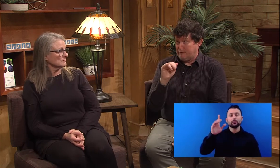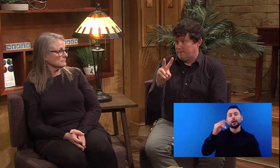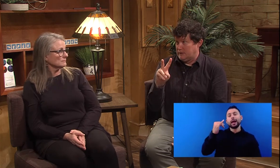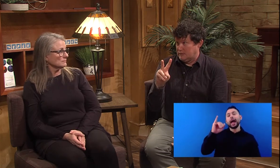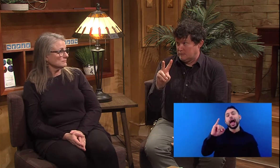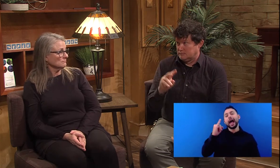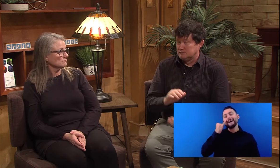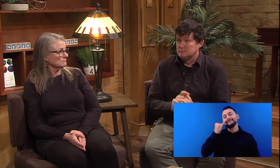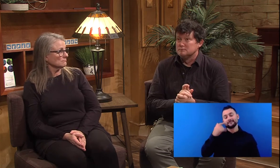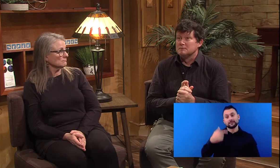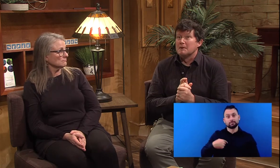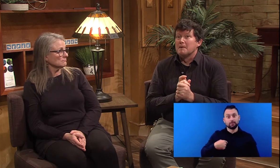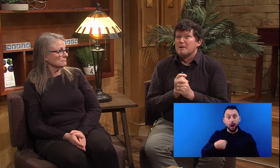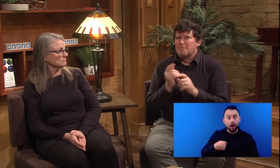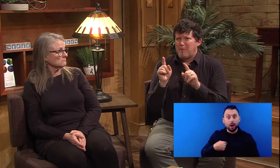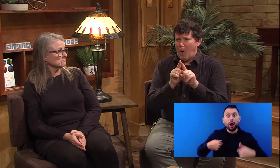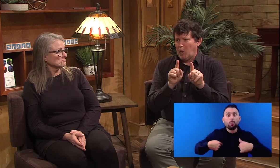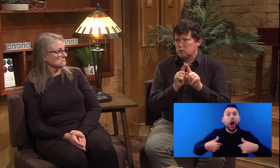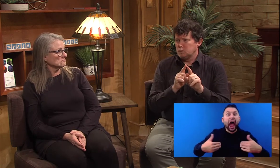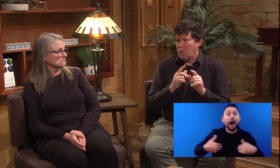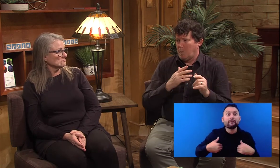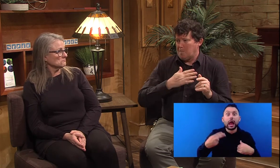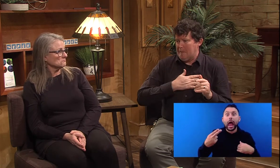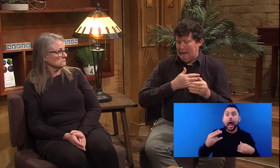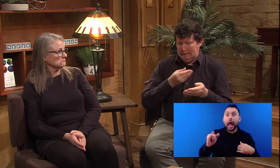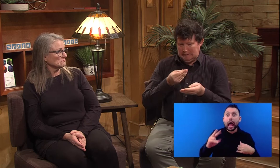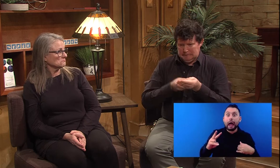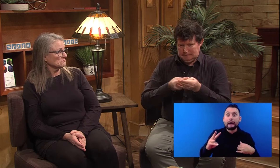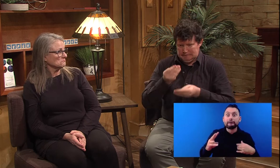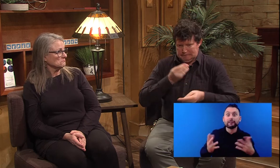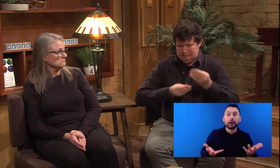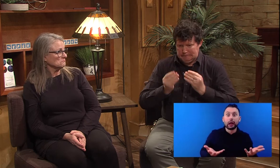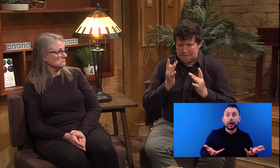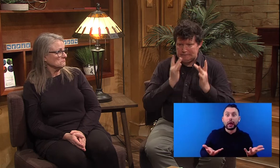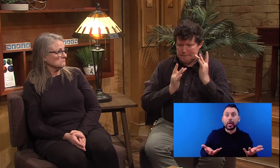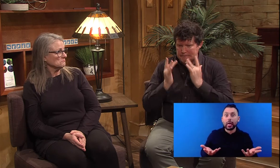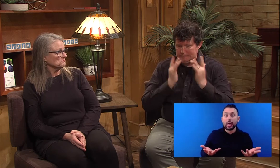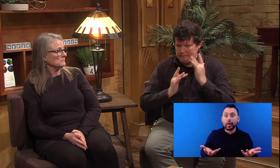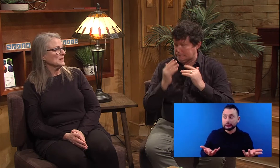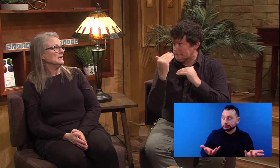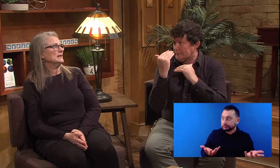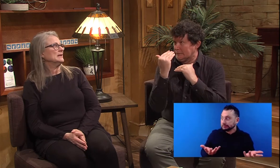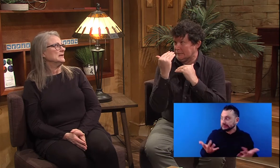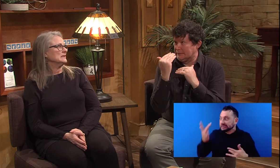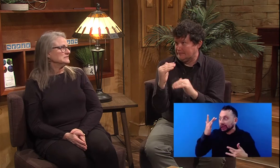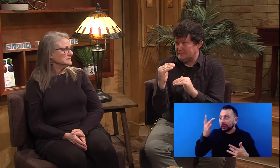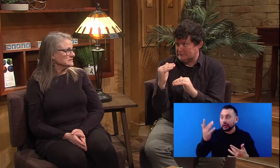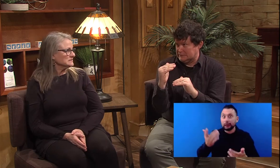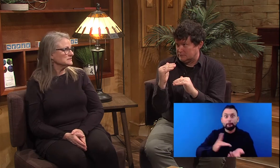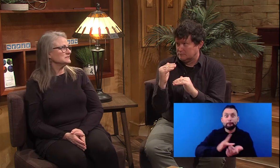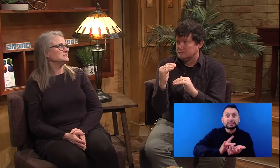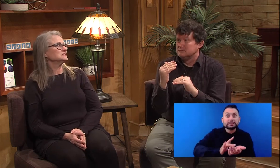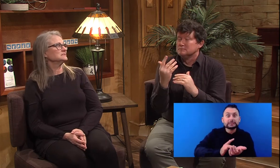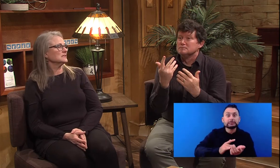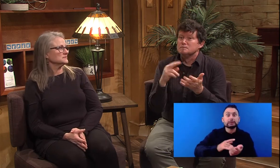So suppose I were to find out that I had HIV and my budget may be limited.